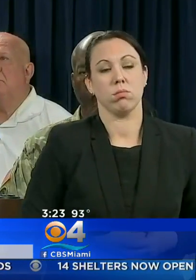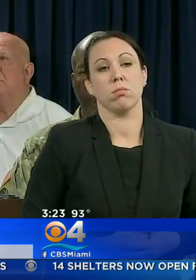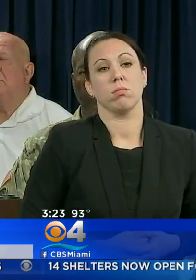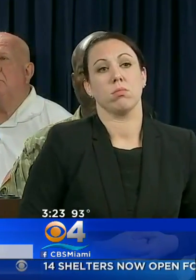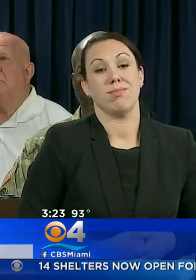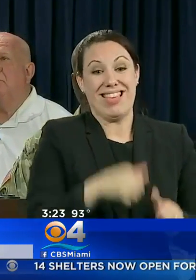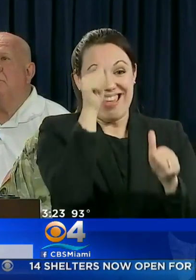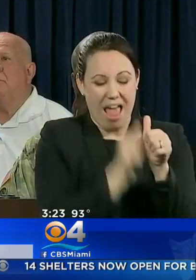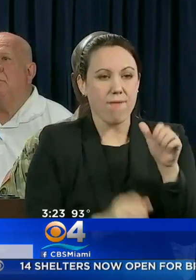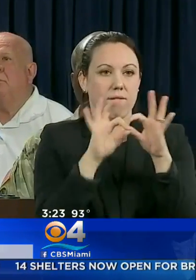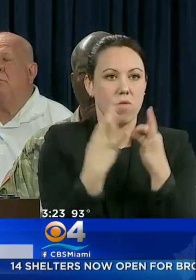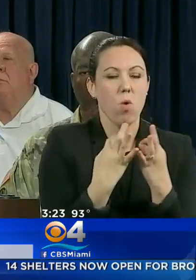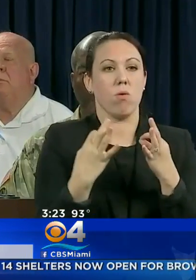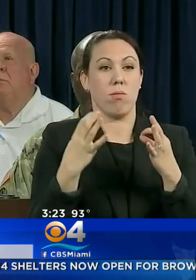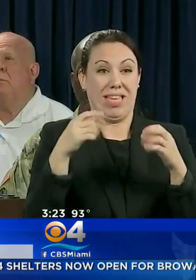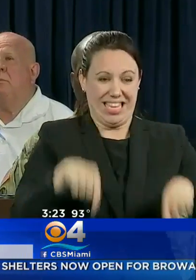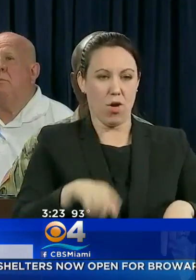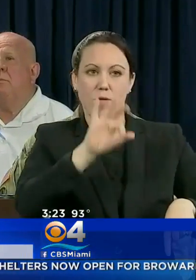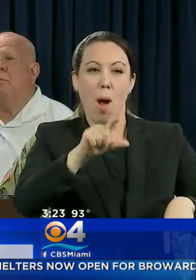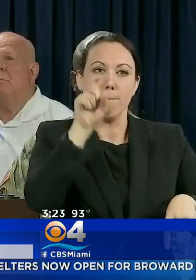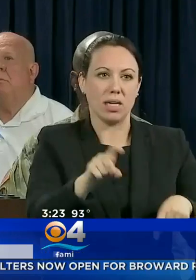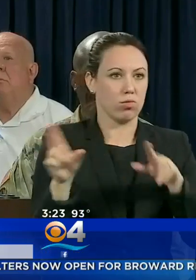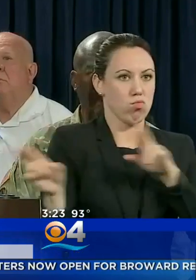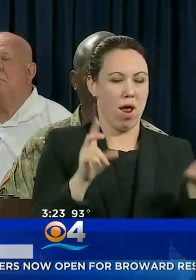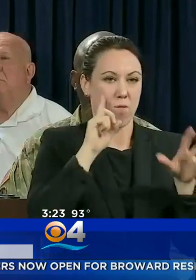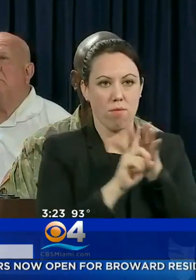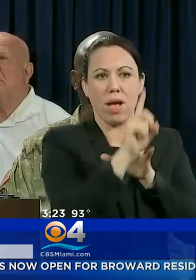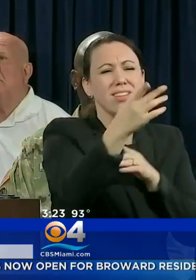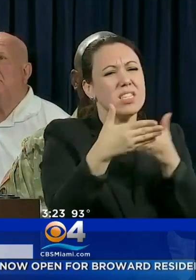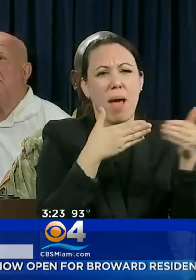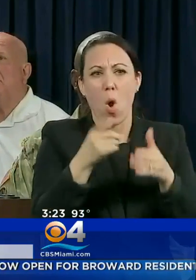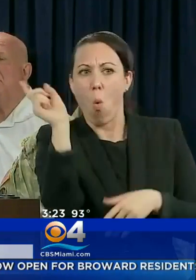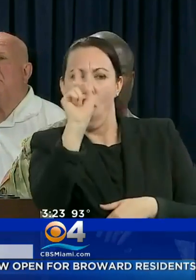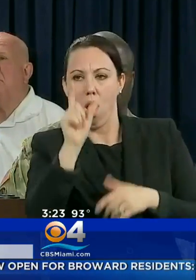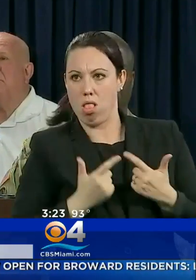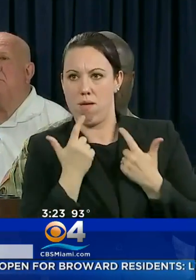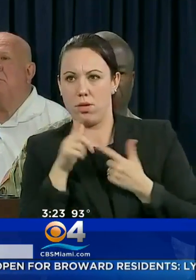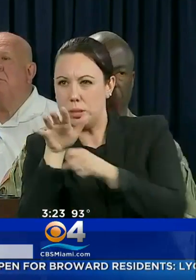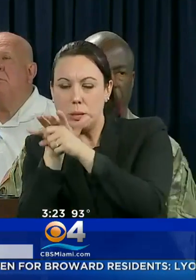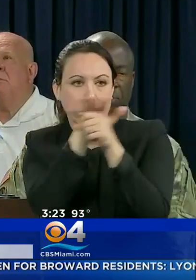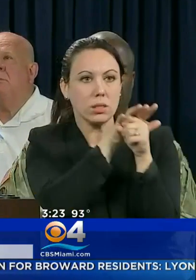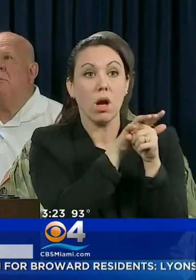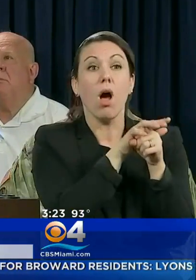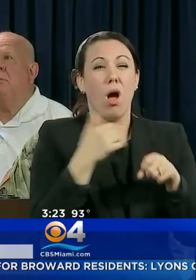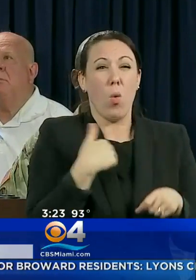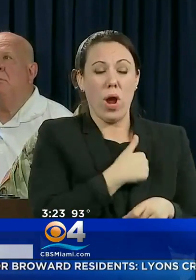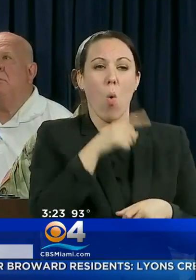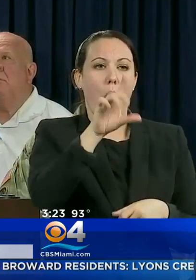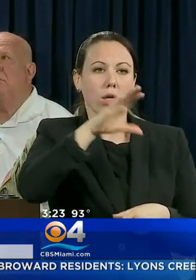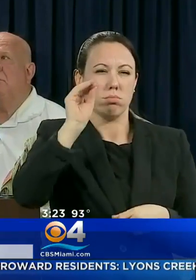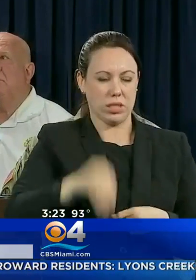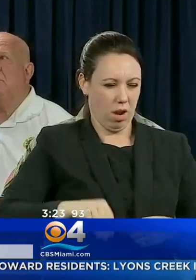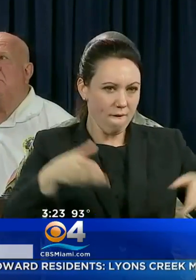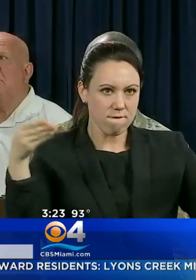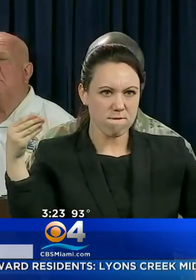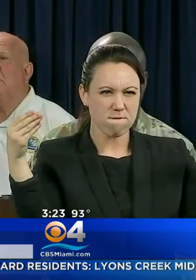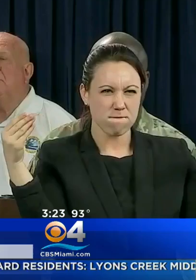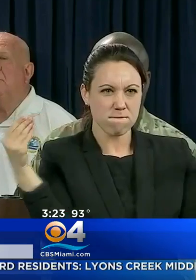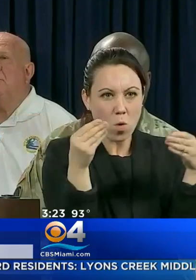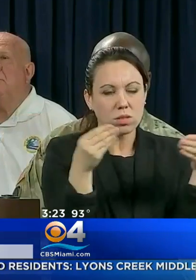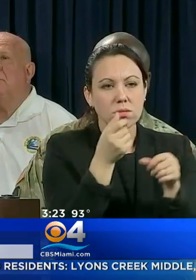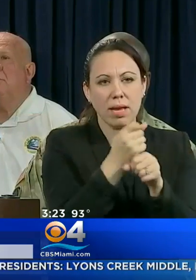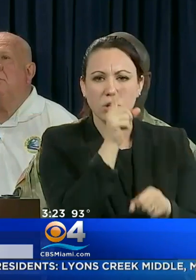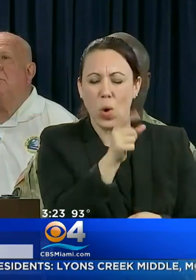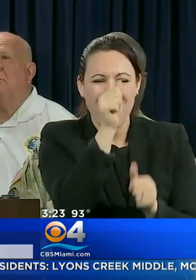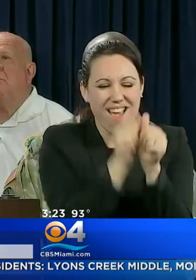EVERY FLORIDA FAMILY MUST PREPARE TO EVACUATE, REGARDLESS OF THE COAST YOU LIVE ON. WE ARE 100% FOCUSED ON MAKING SURE EVERY